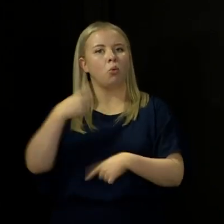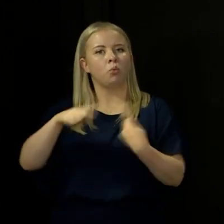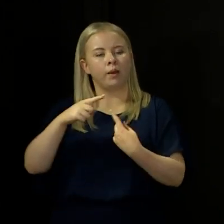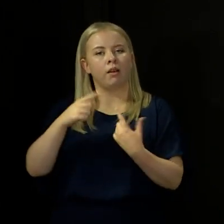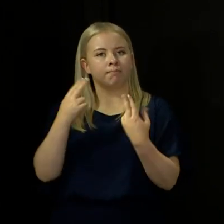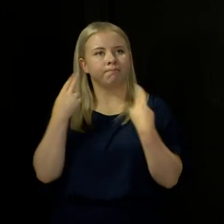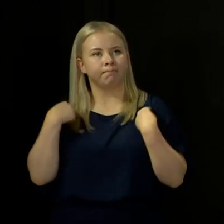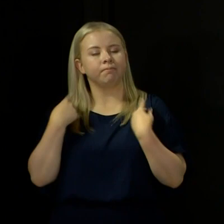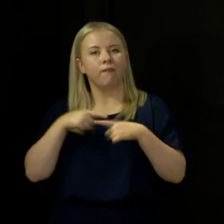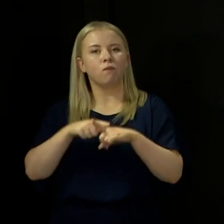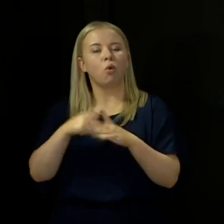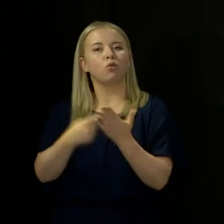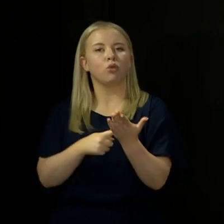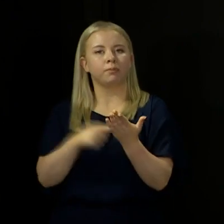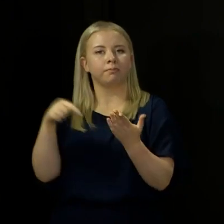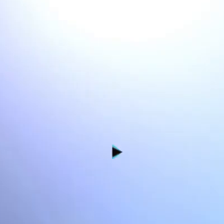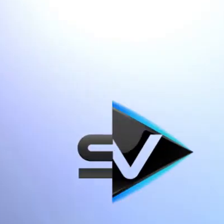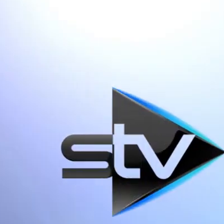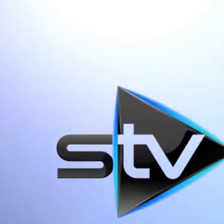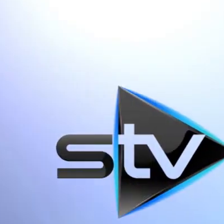abide by and comply with these rules.